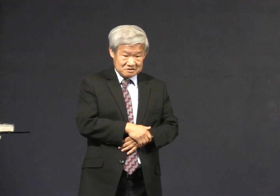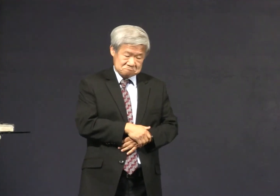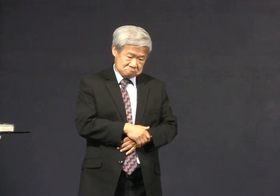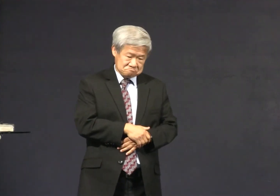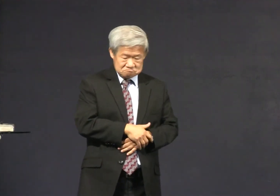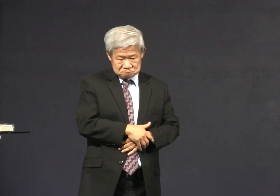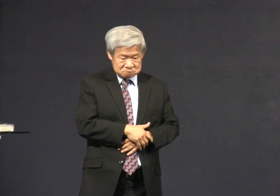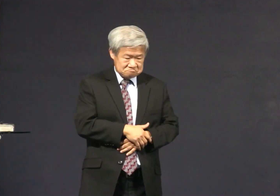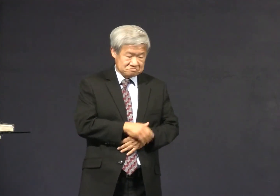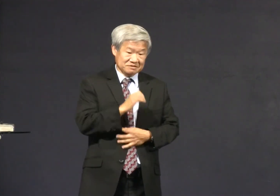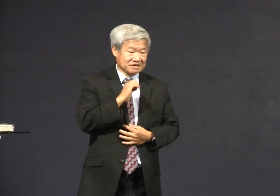Was it Eve's fault?